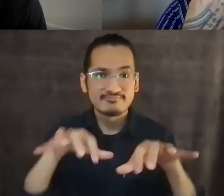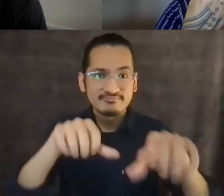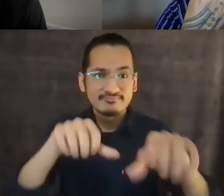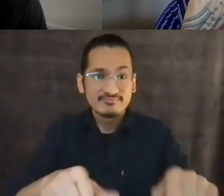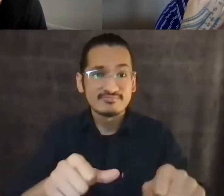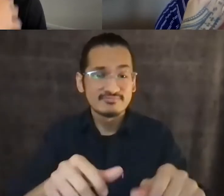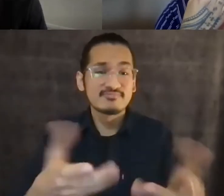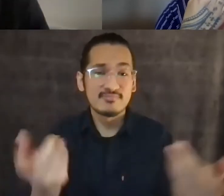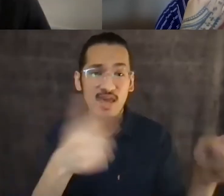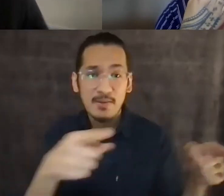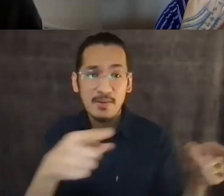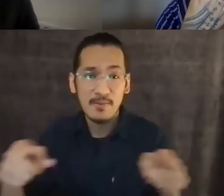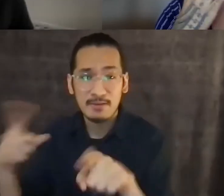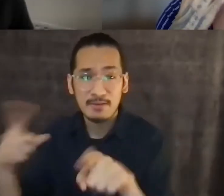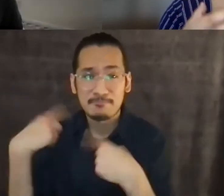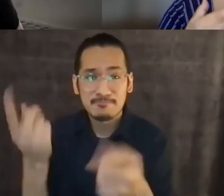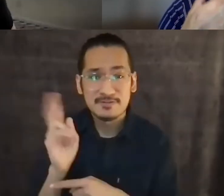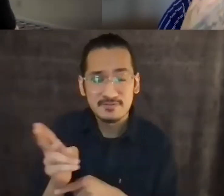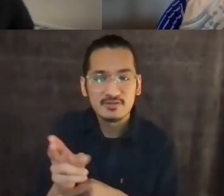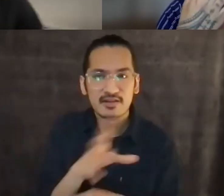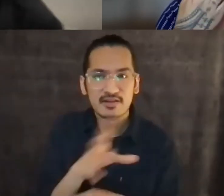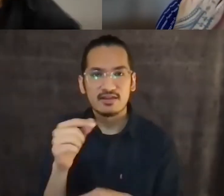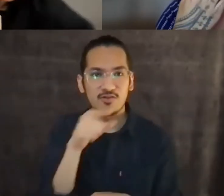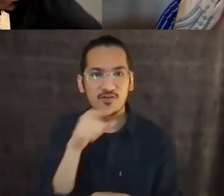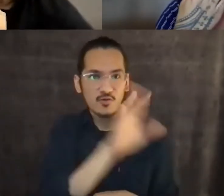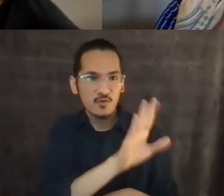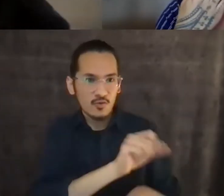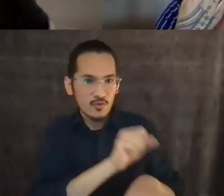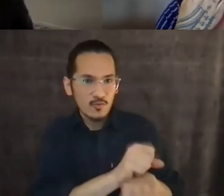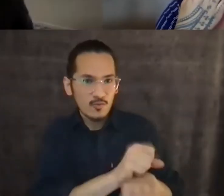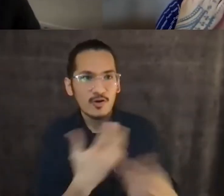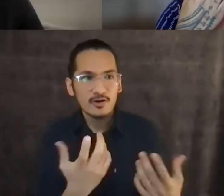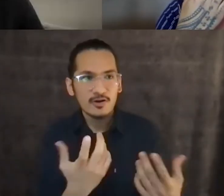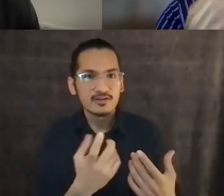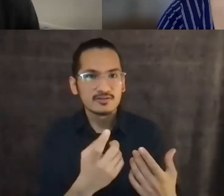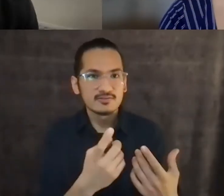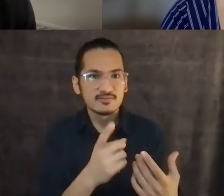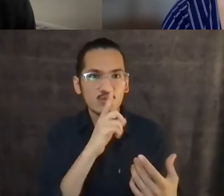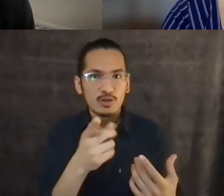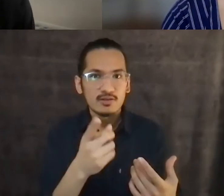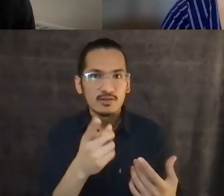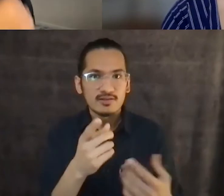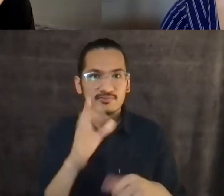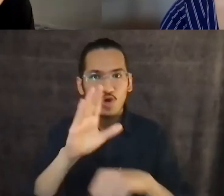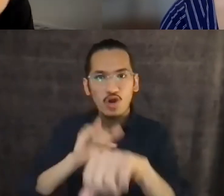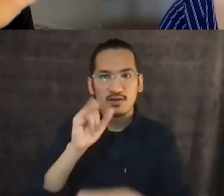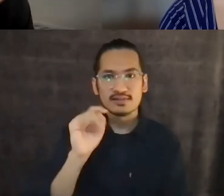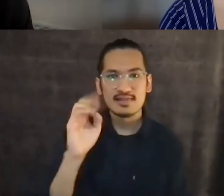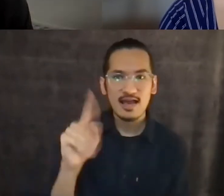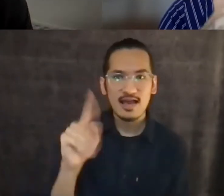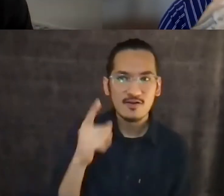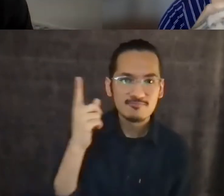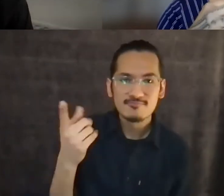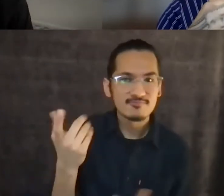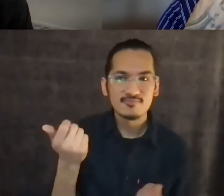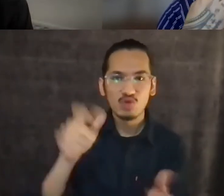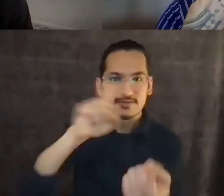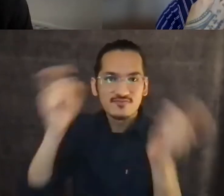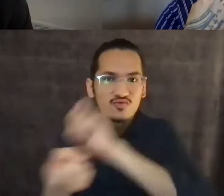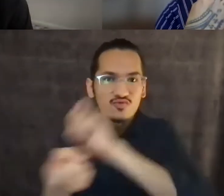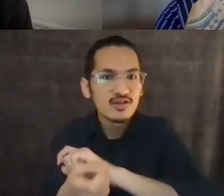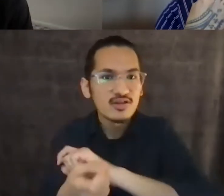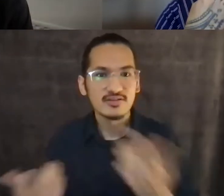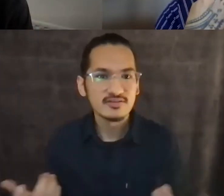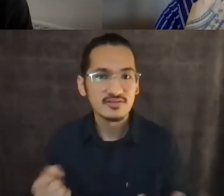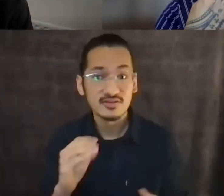that, um, desecrate womanhood, as you say. Right. Um, and I think that's what makes it such an exciting time to be indigenous.